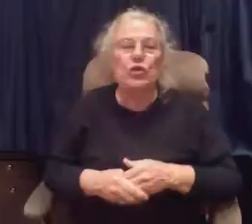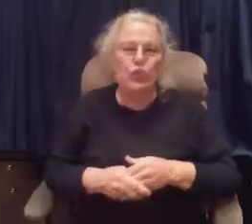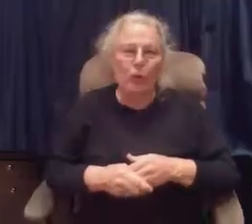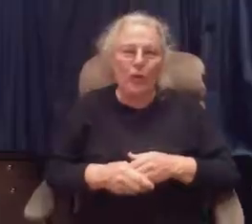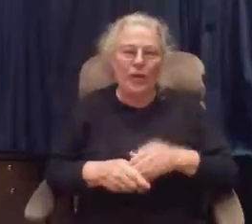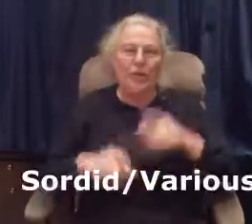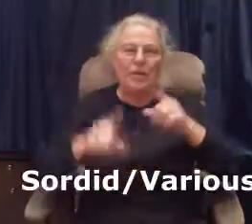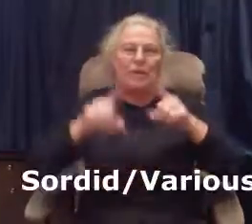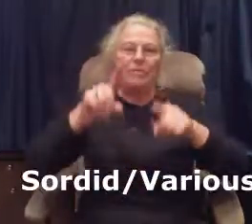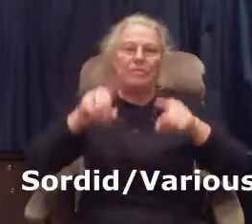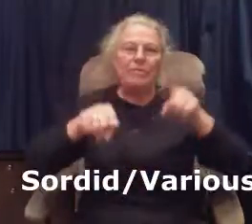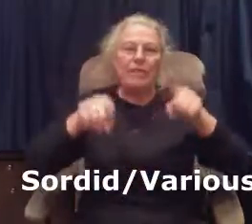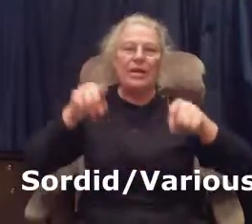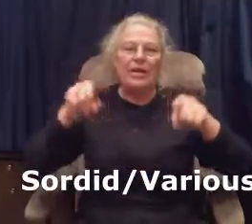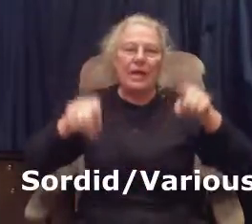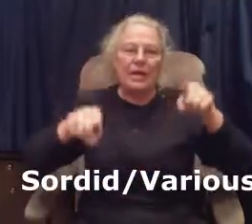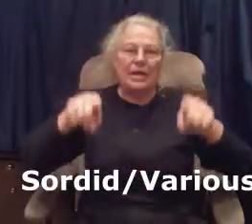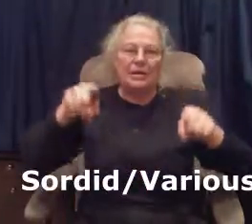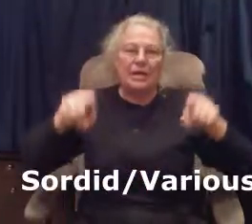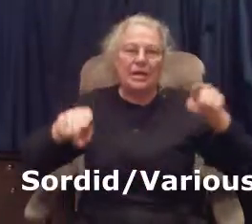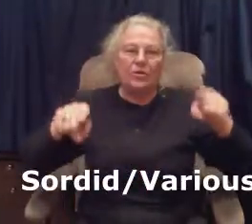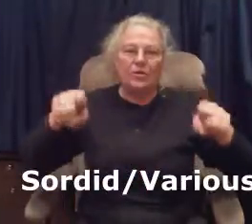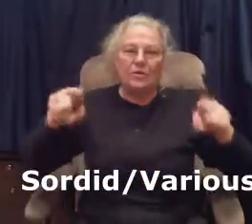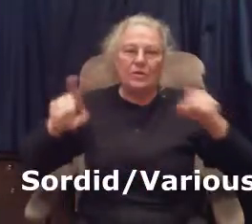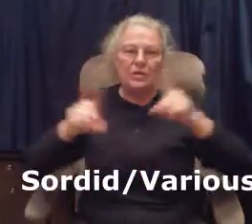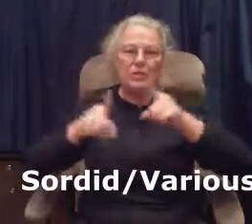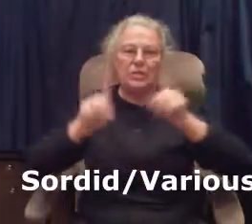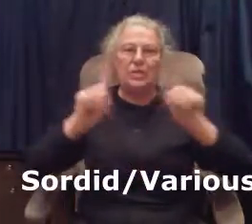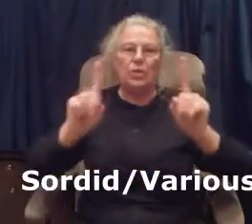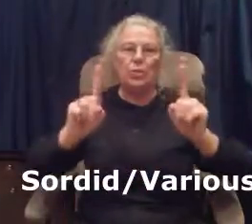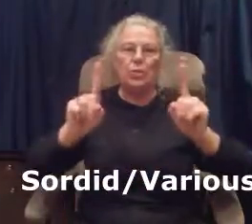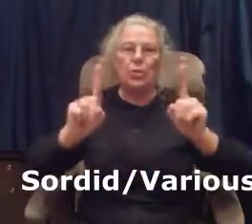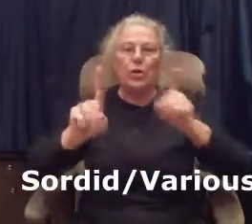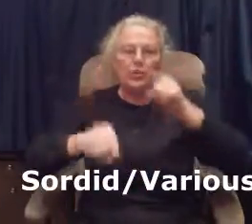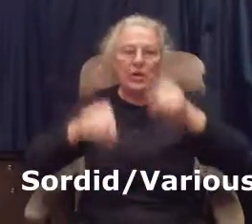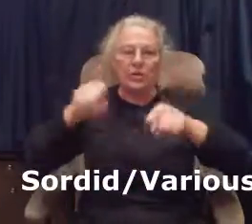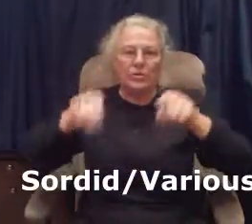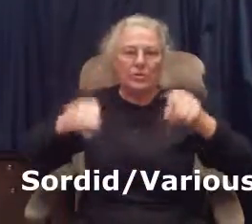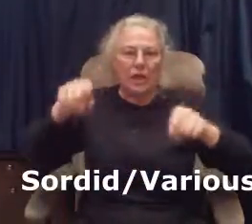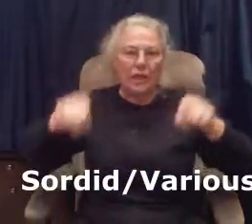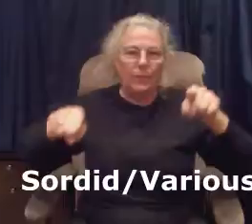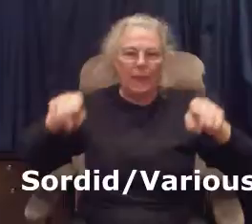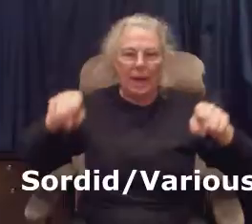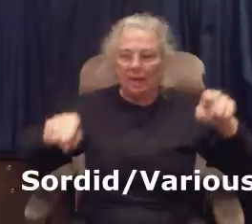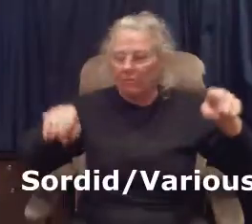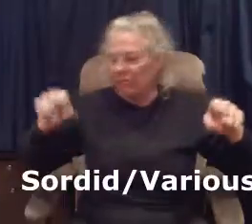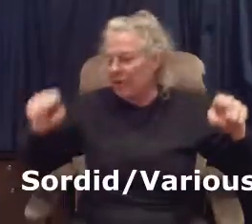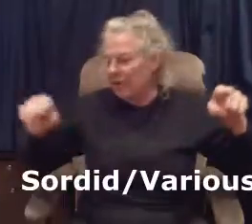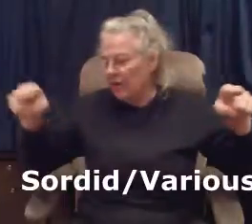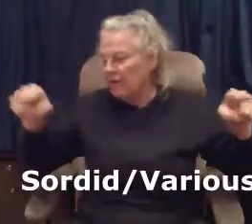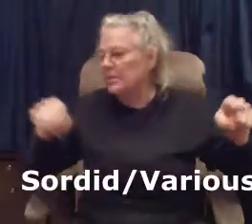Sorted. Various. And it's just your pointer fingers up and down. Various.